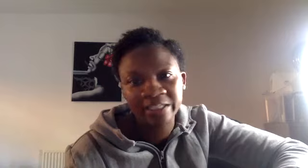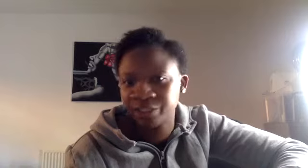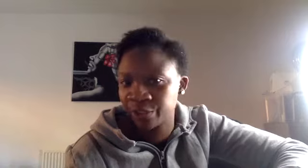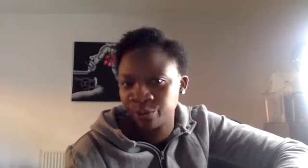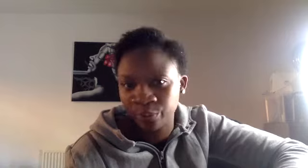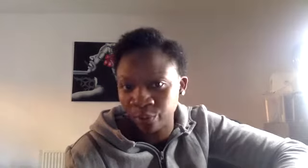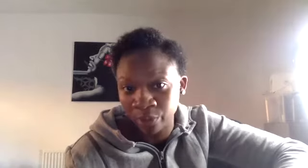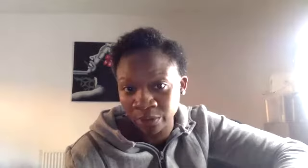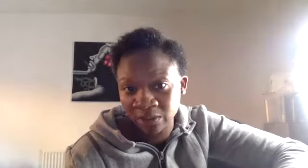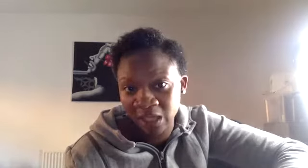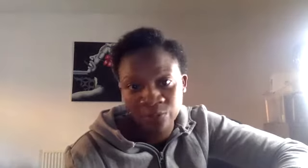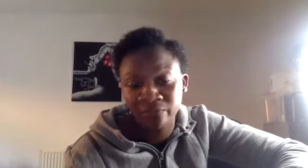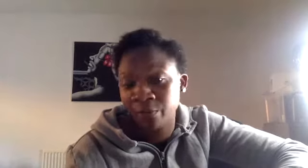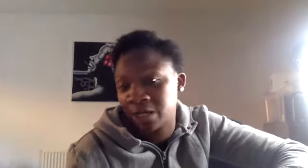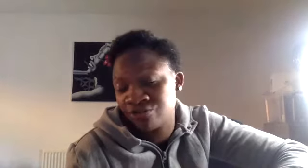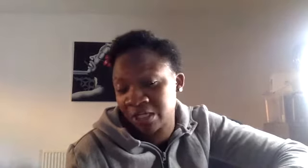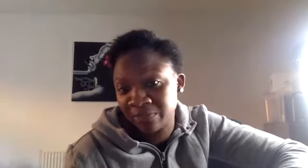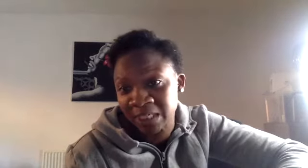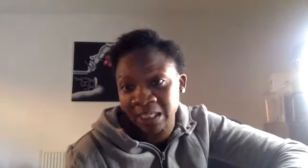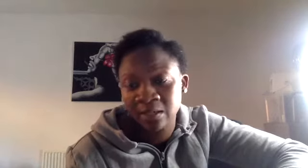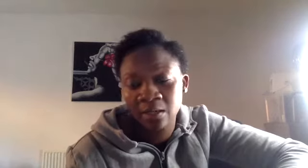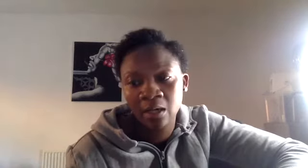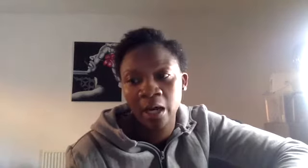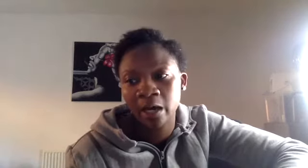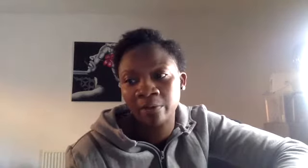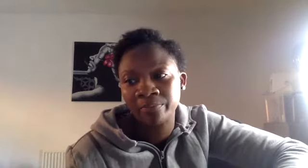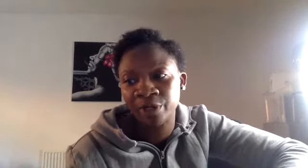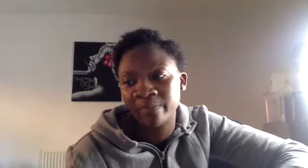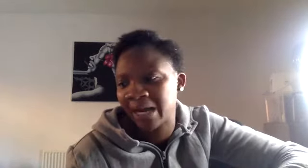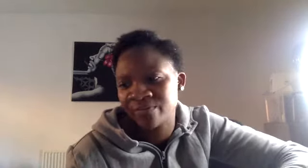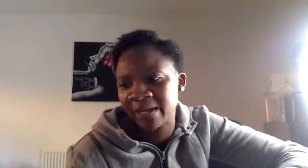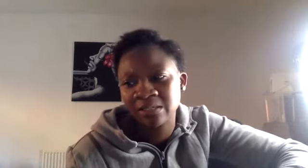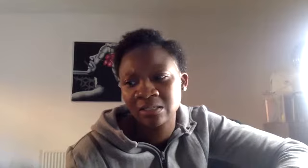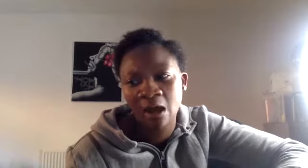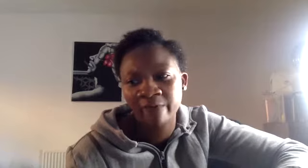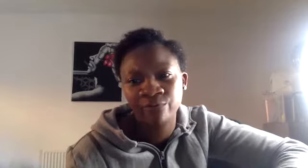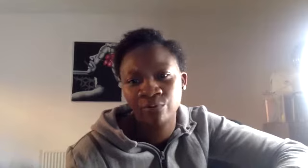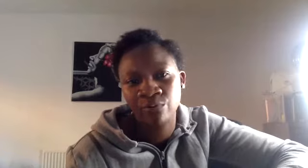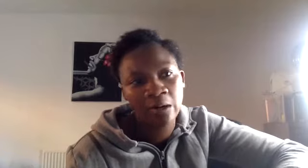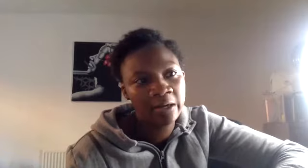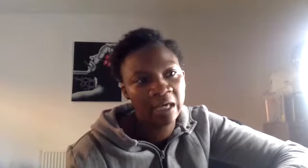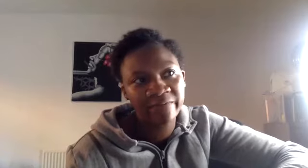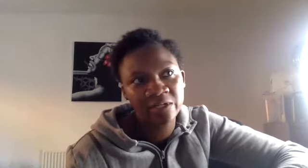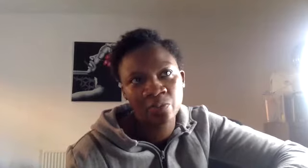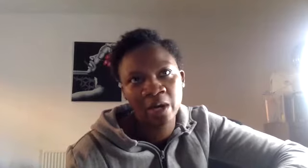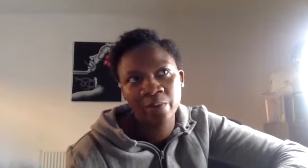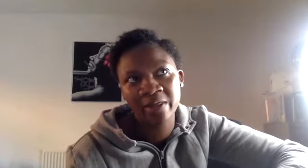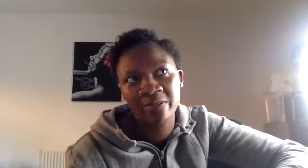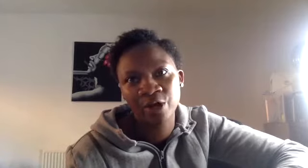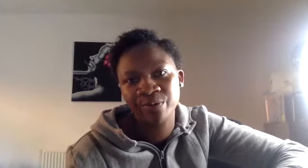didn't know who Paul was. He was of no interest to me. You know, the matchmaker stuff or even his work with Oprah